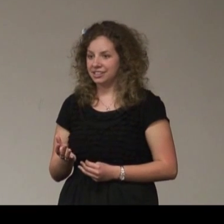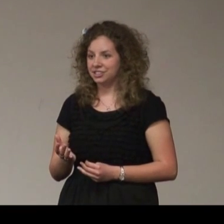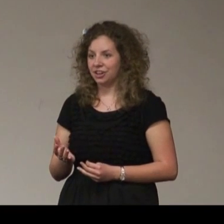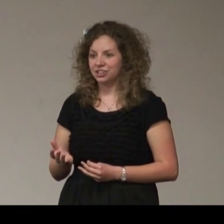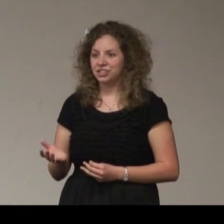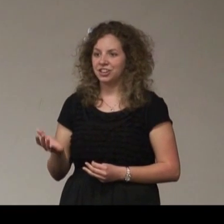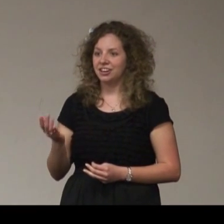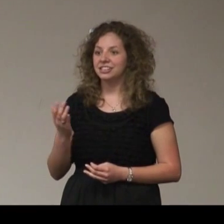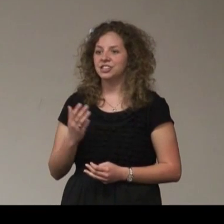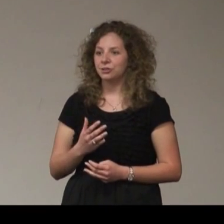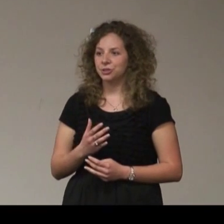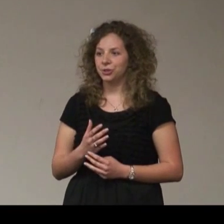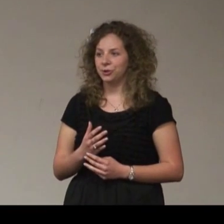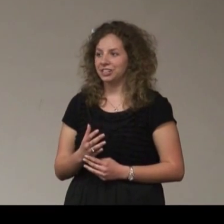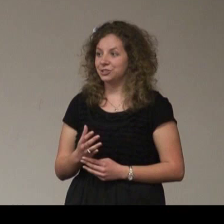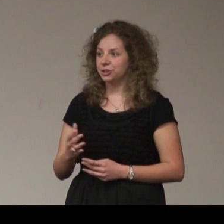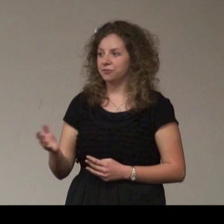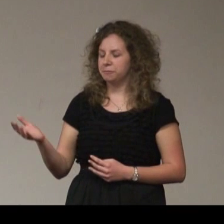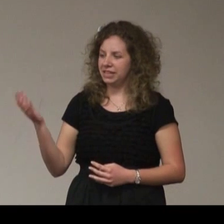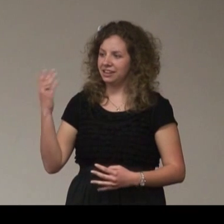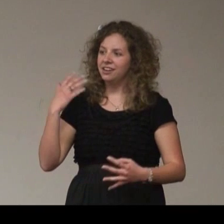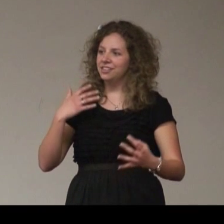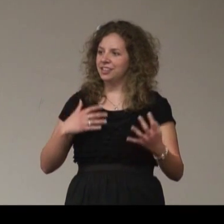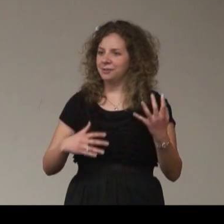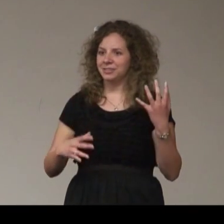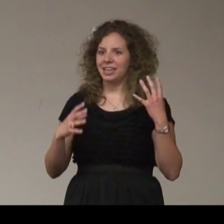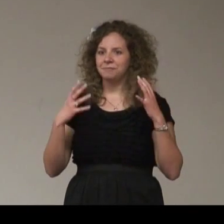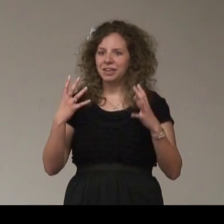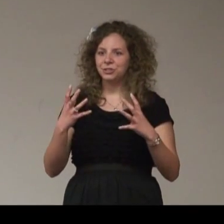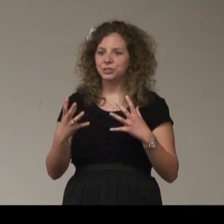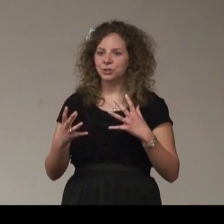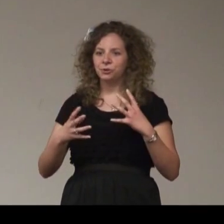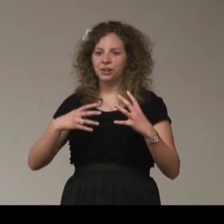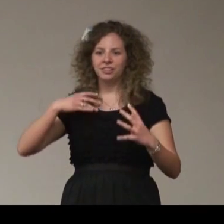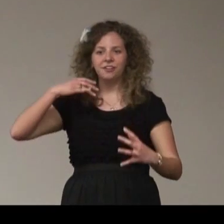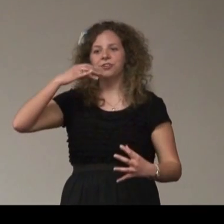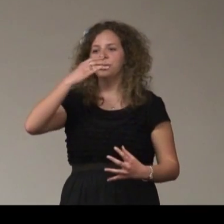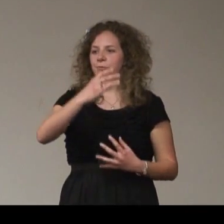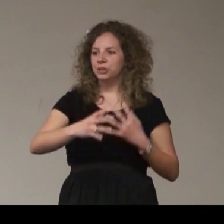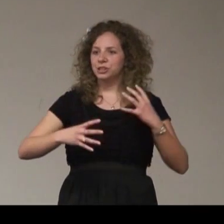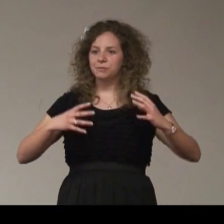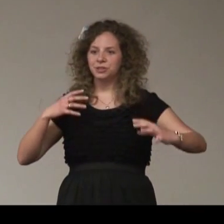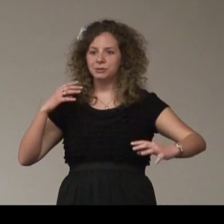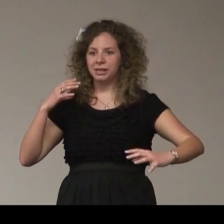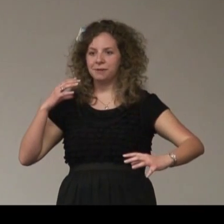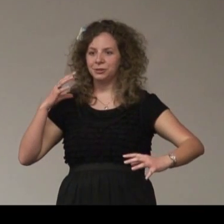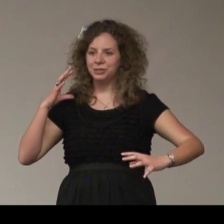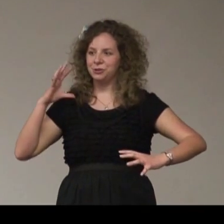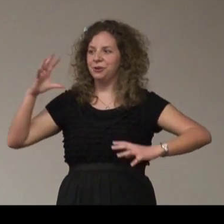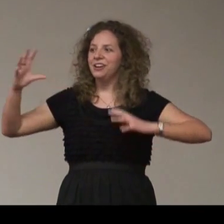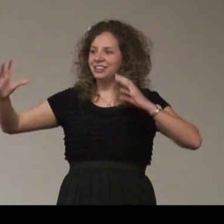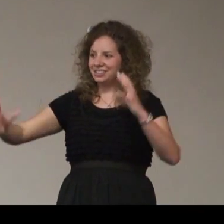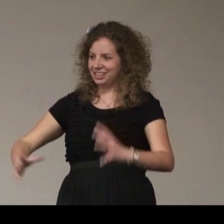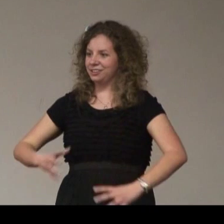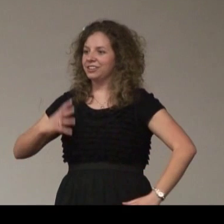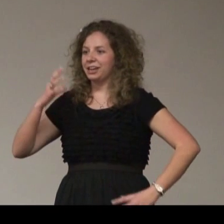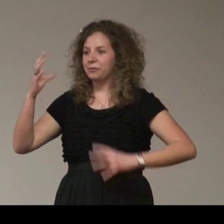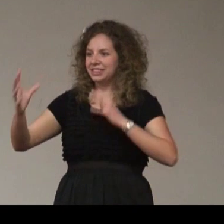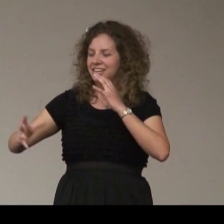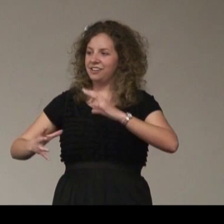sign a song. She taught us shout to the Lord. And so for me, then I was like, man, this is so cool. I love worship and just being able to sing, like, with it and